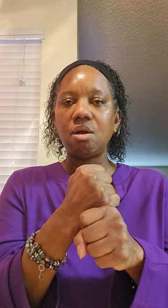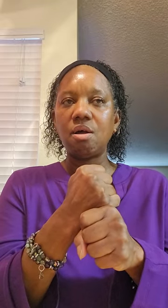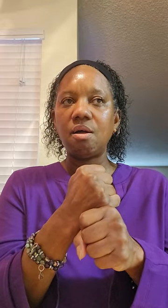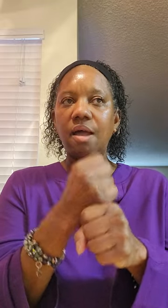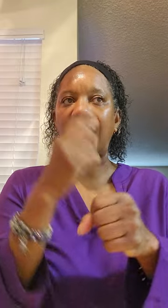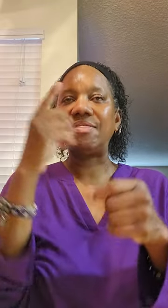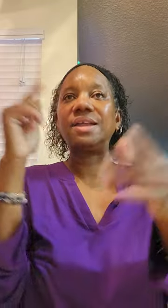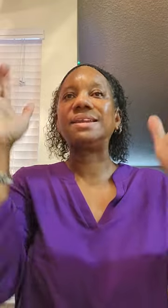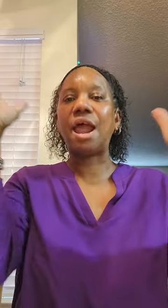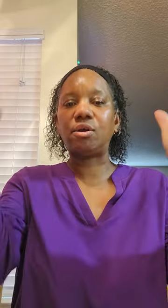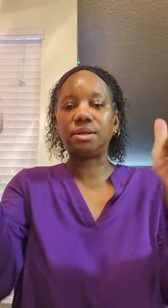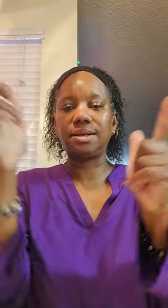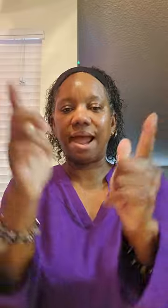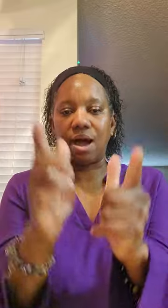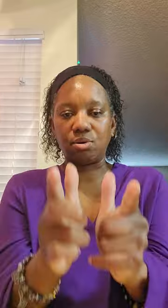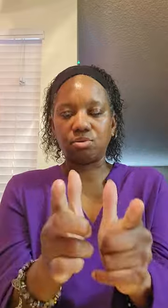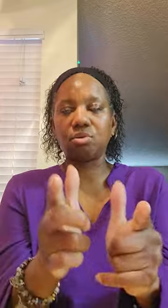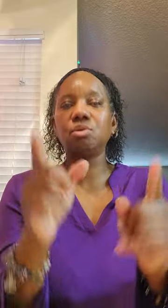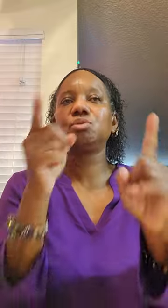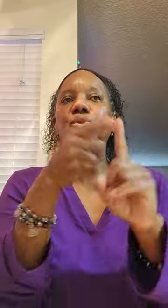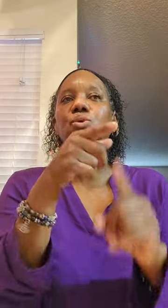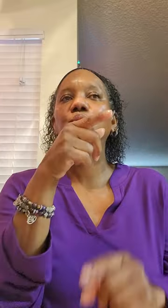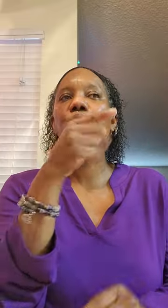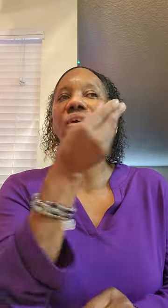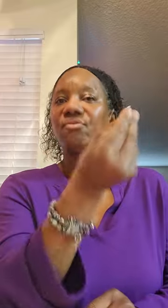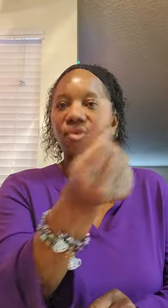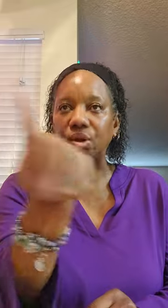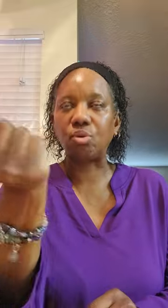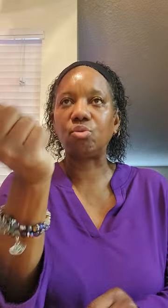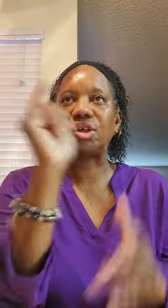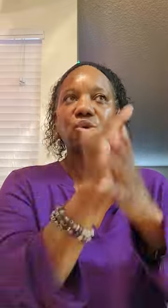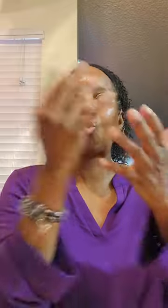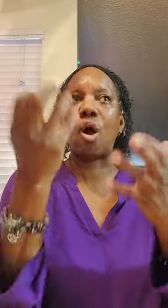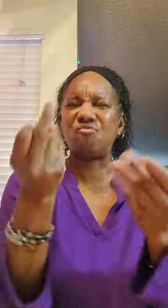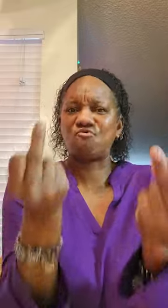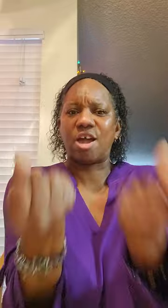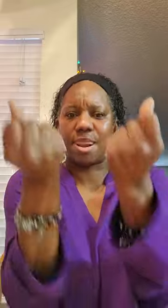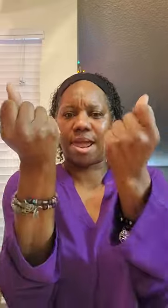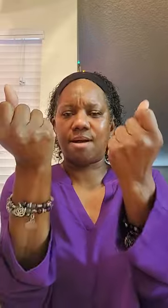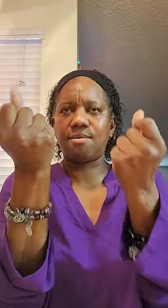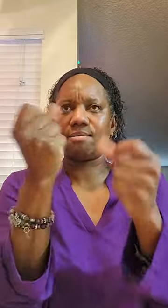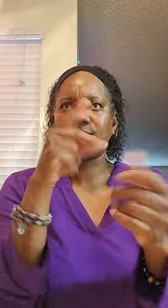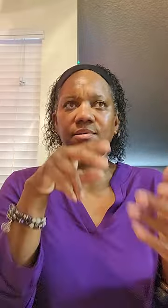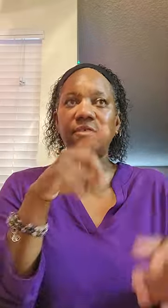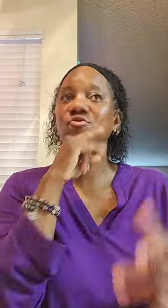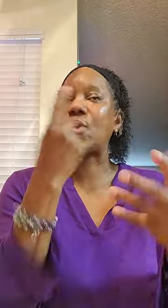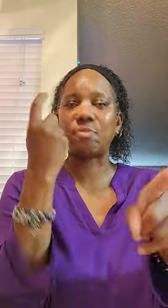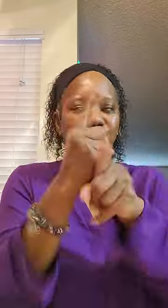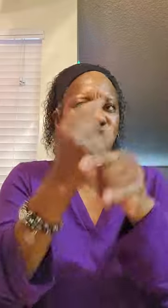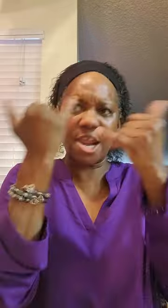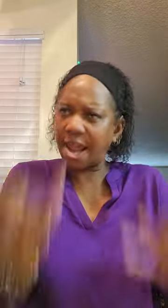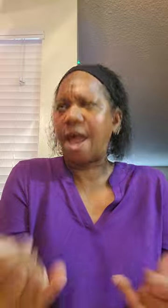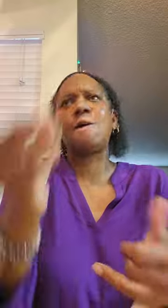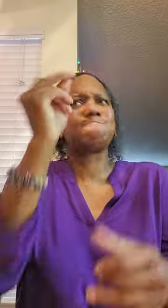And then narrow it down to a few that you want right now. If you want them right now,